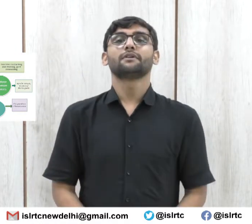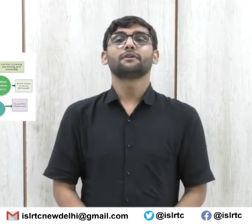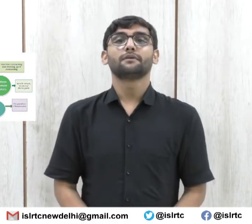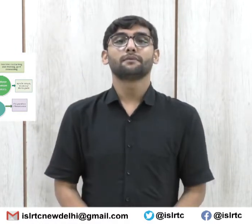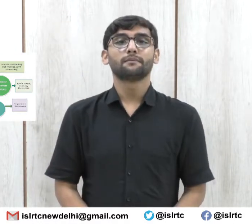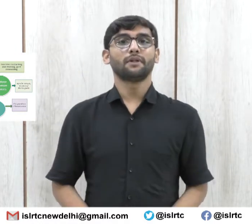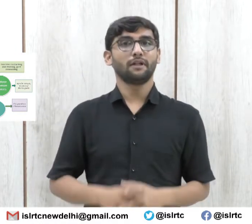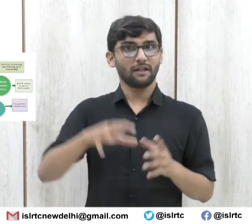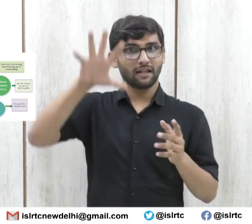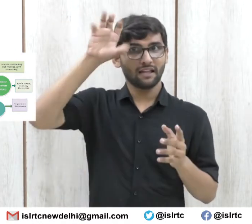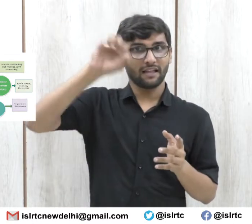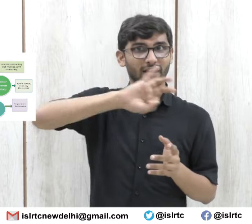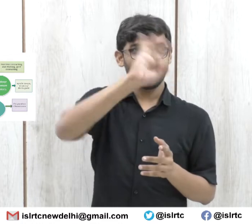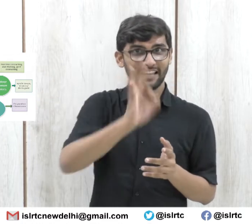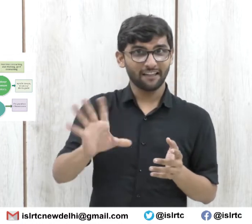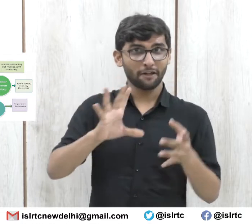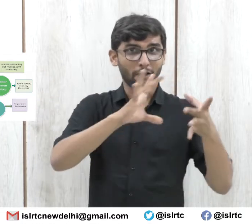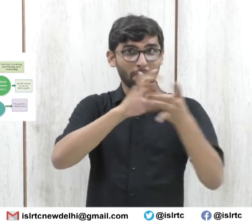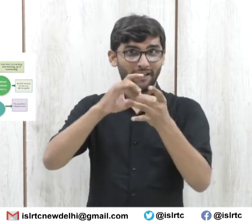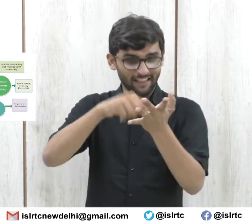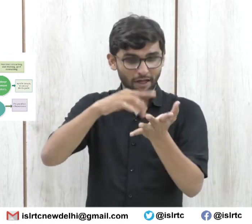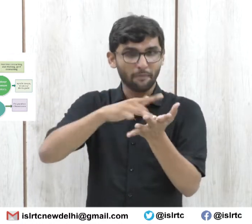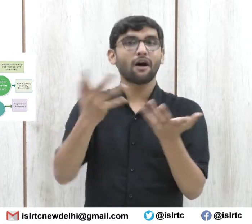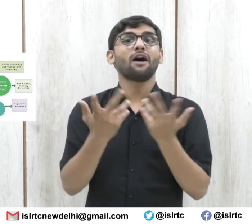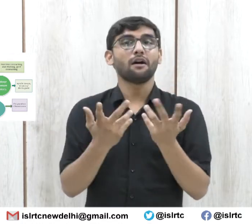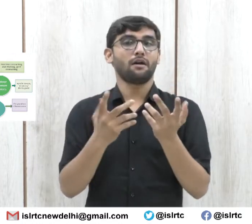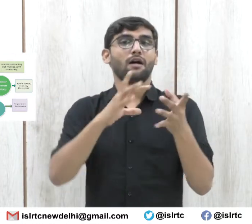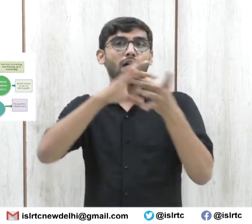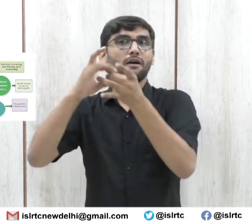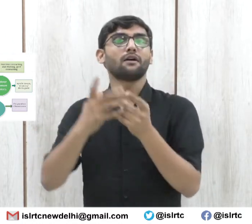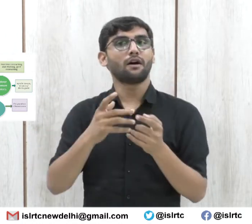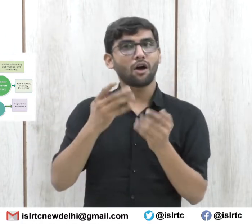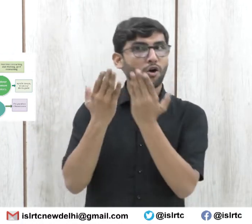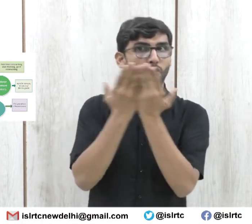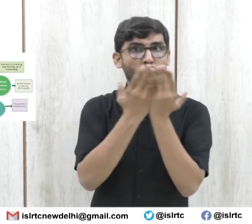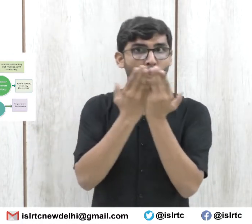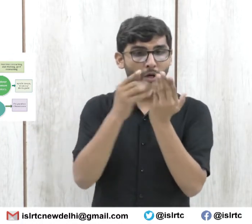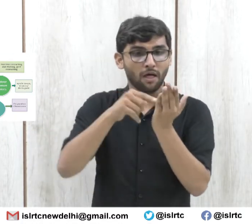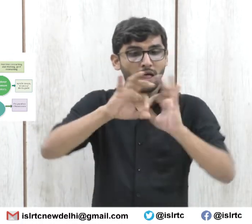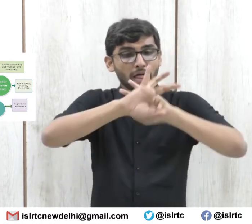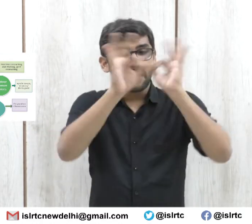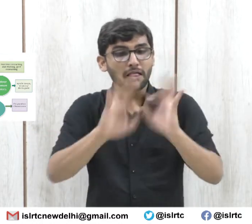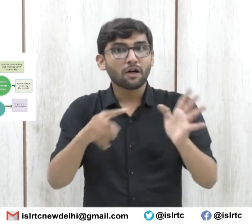School Readiness in which